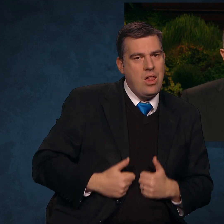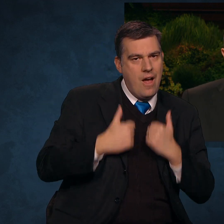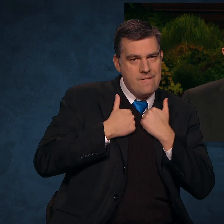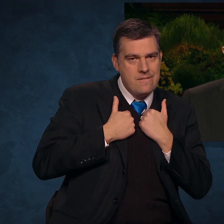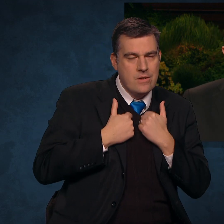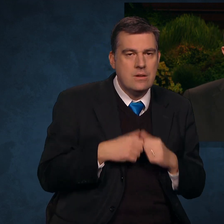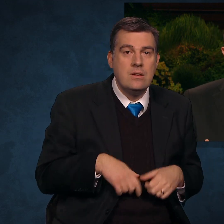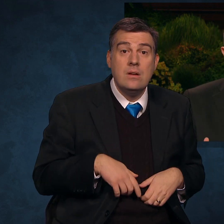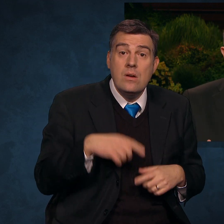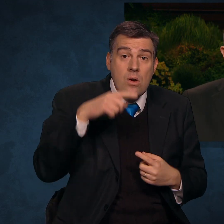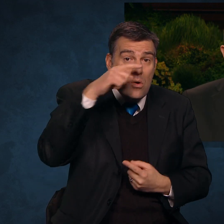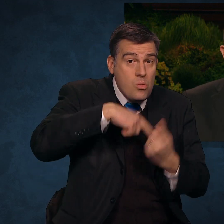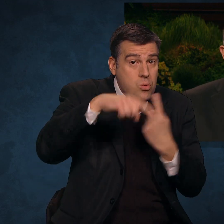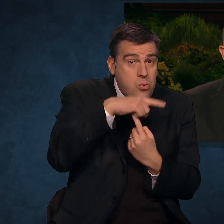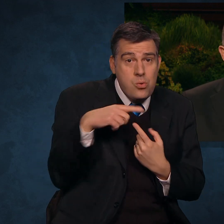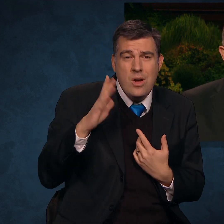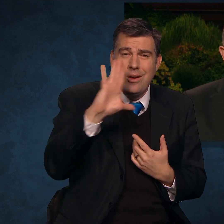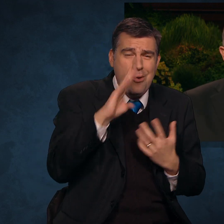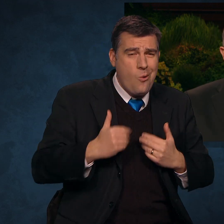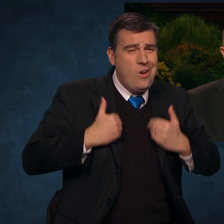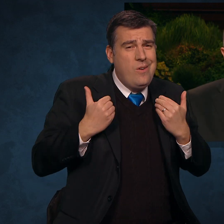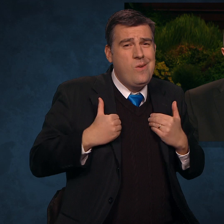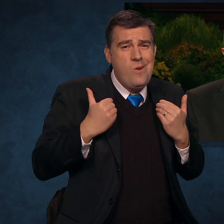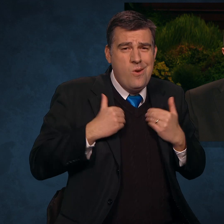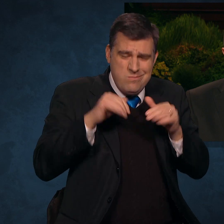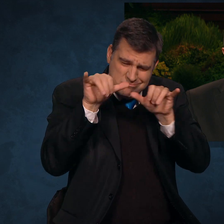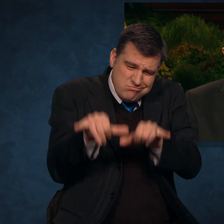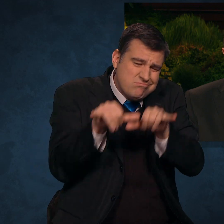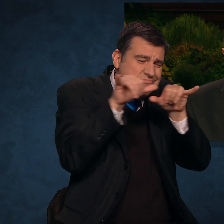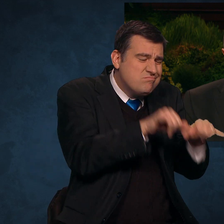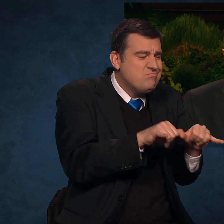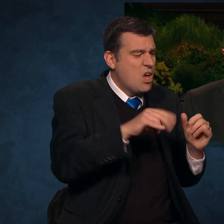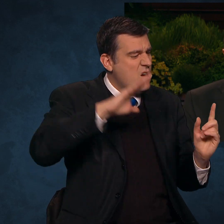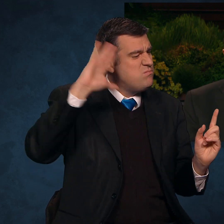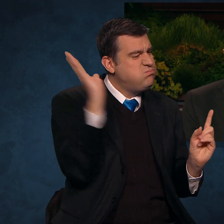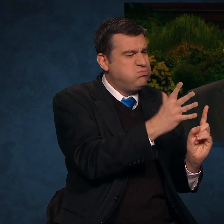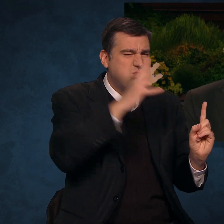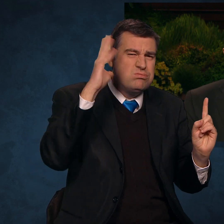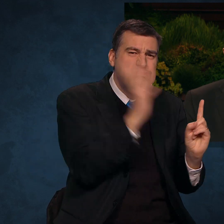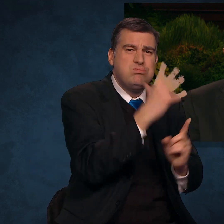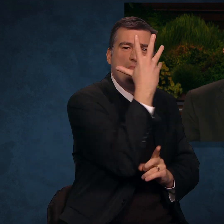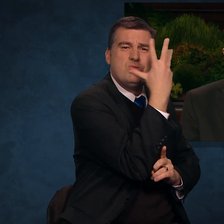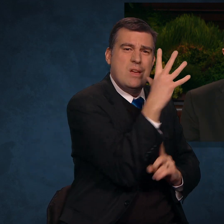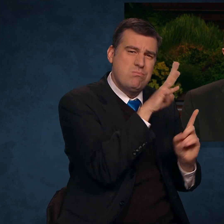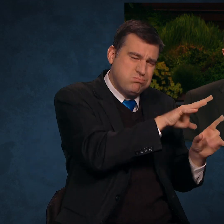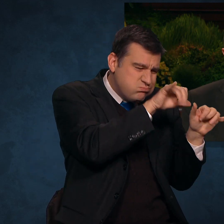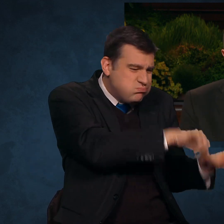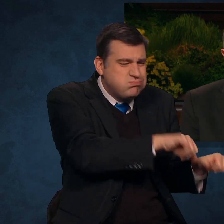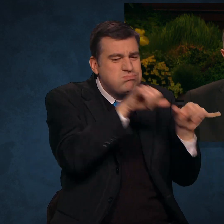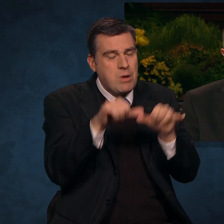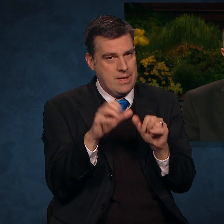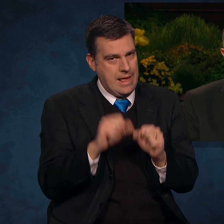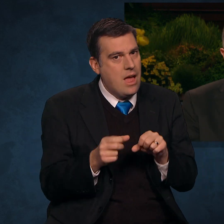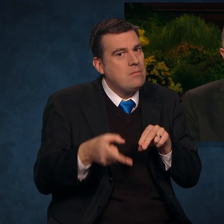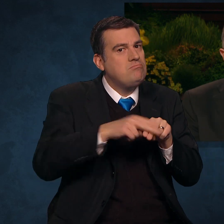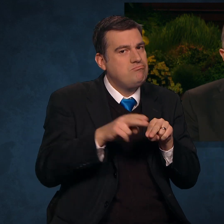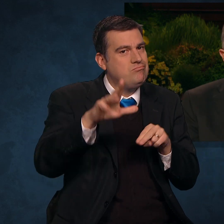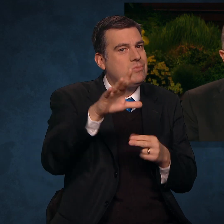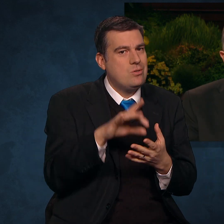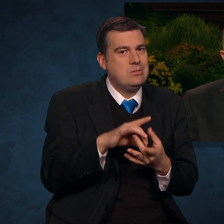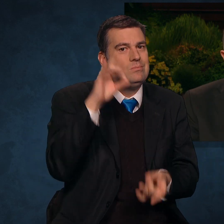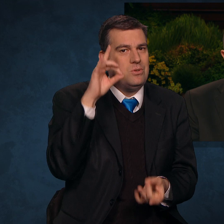The whirlwinds in your youth, like the wind against a young tree, can increase your spiritual strength,